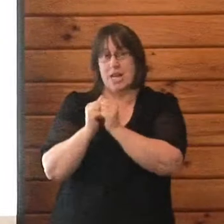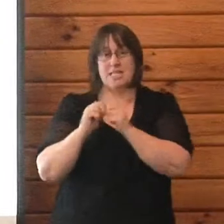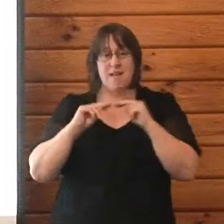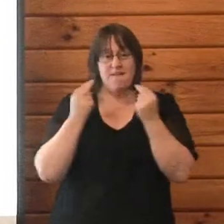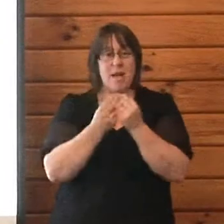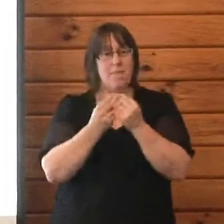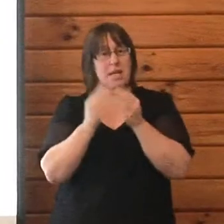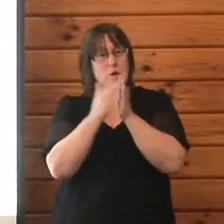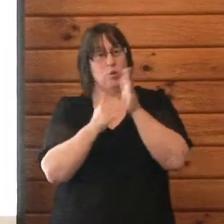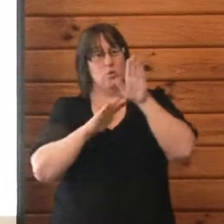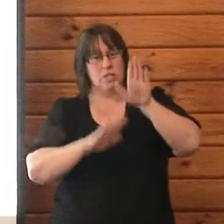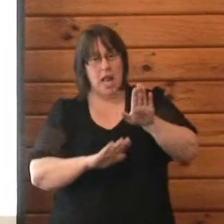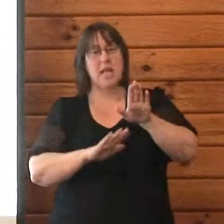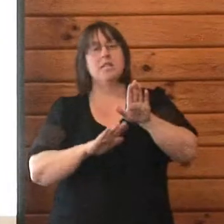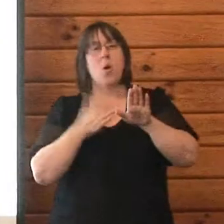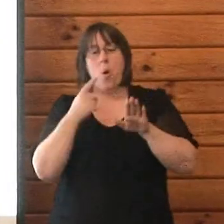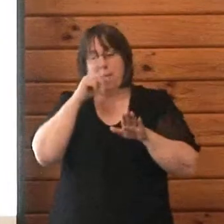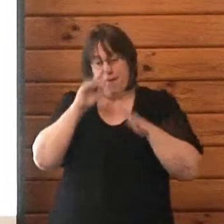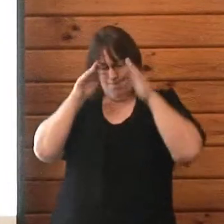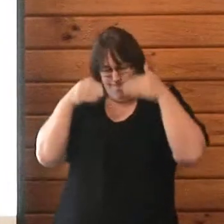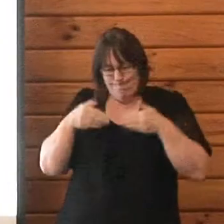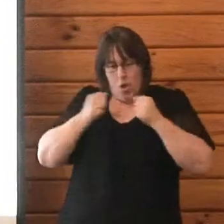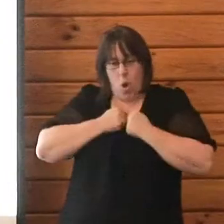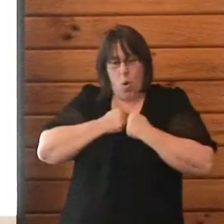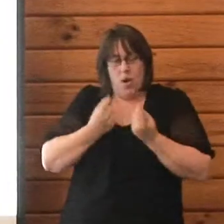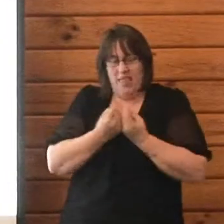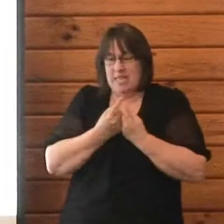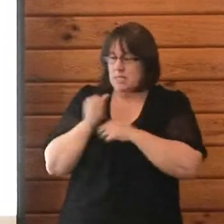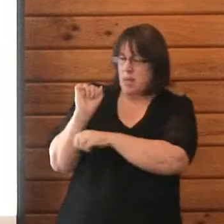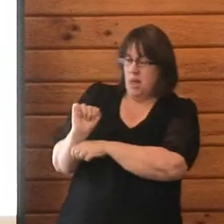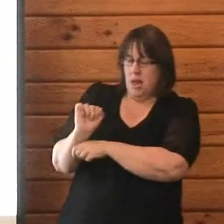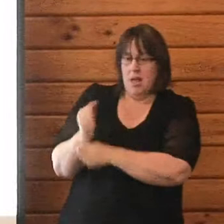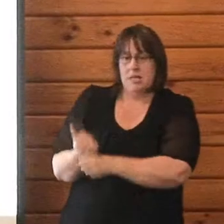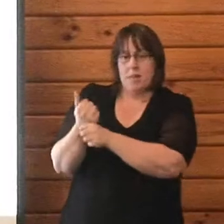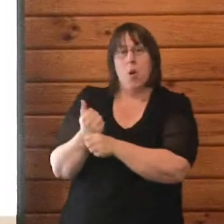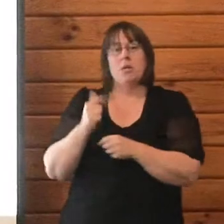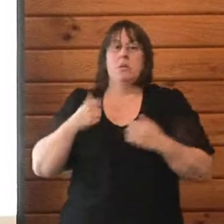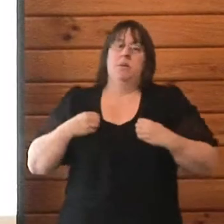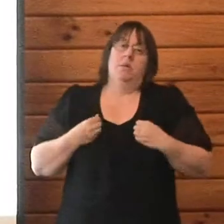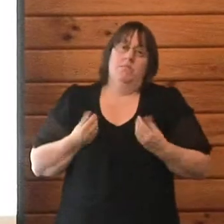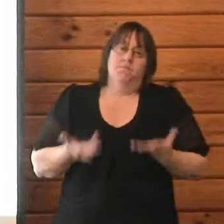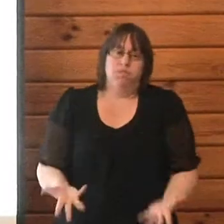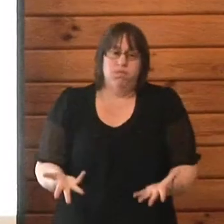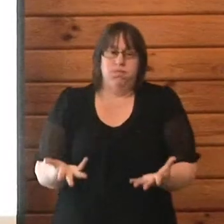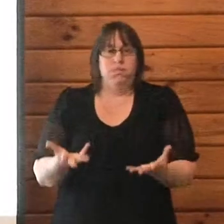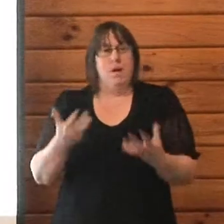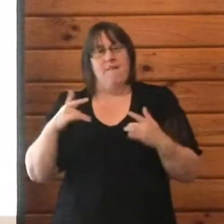address their own issues. We get exhausted. We exhausted. have that sense of disillusionment.